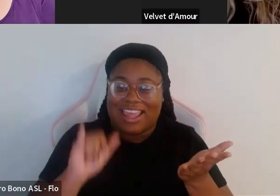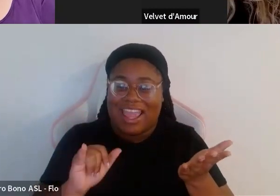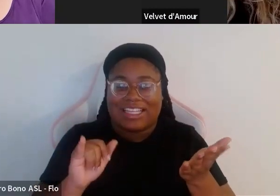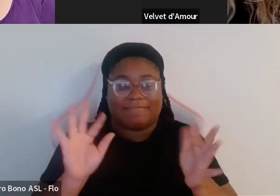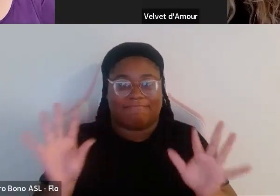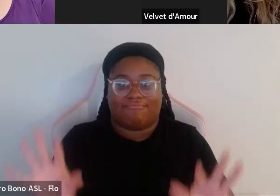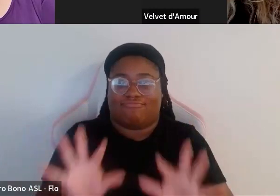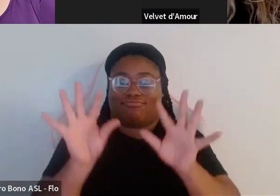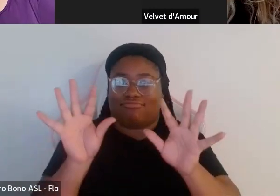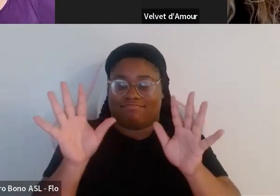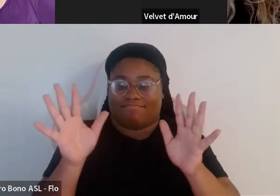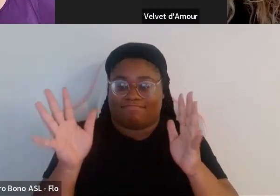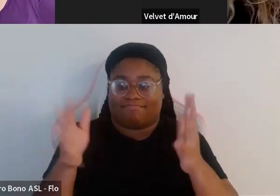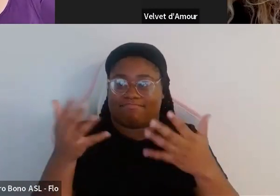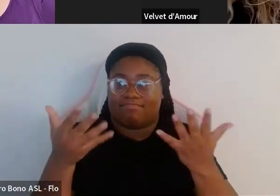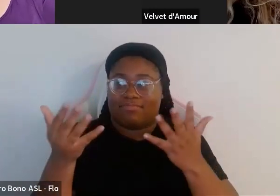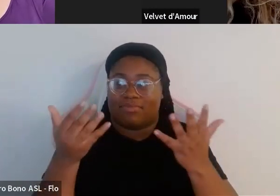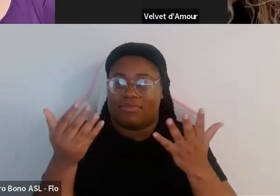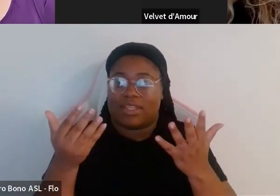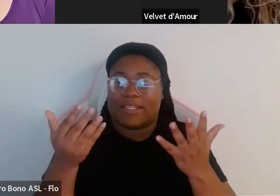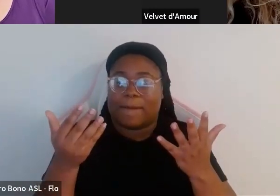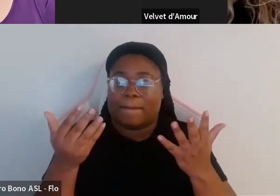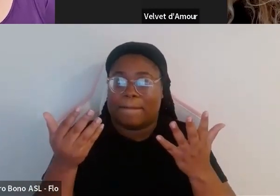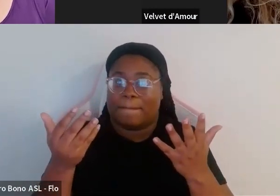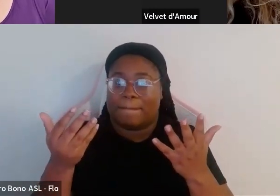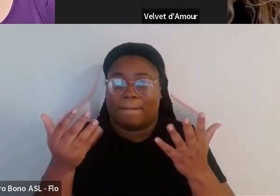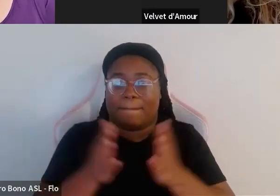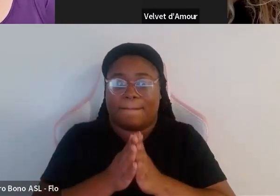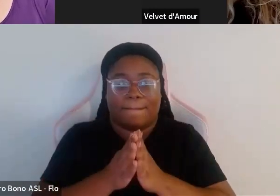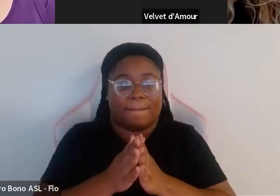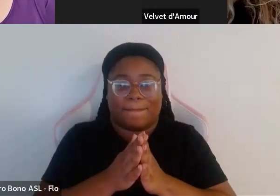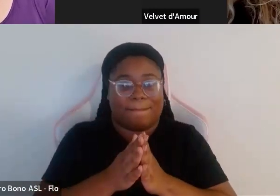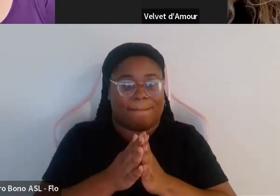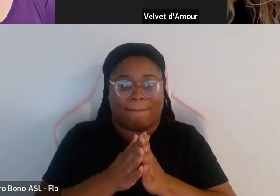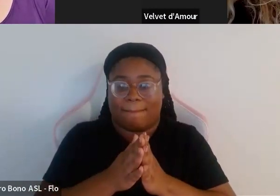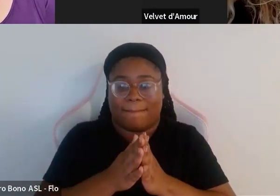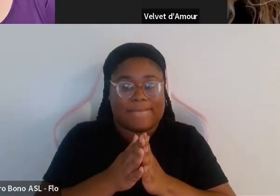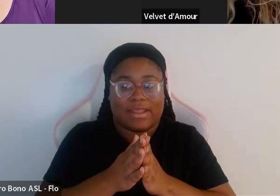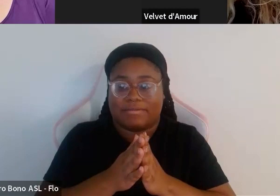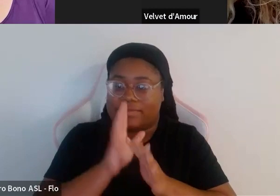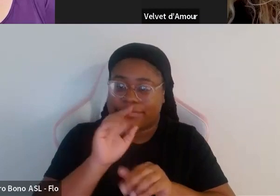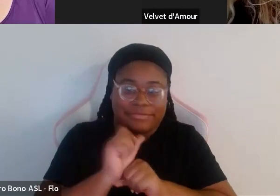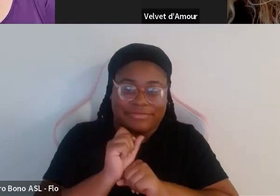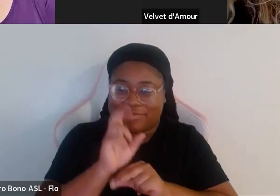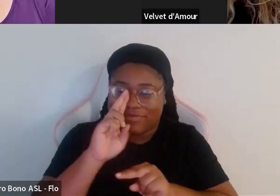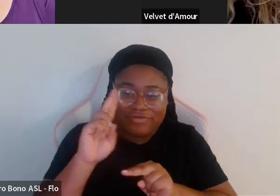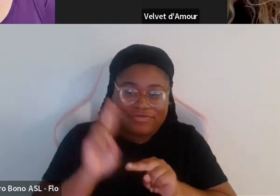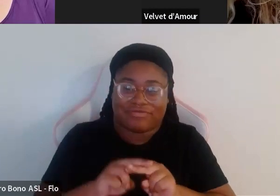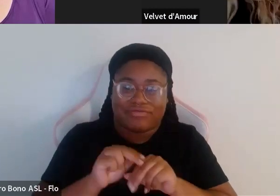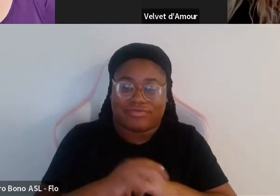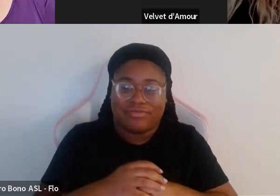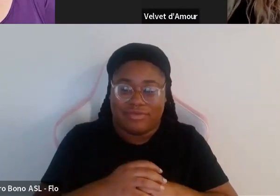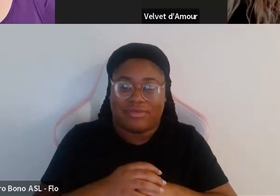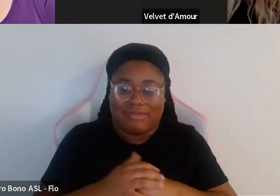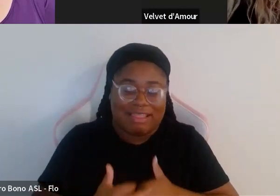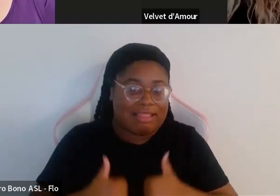is so it's it's it's literally so fun to